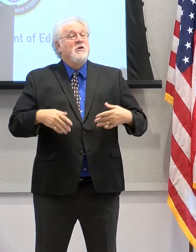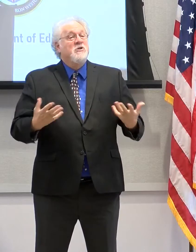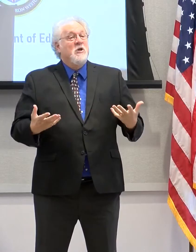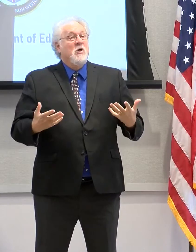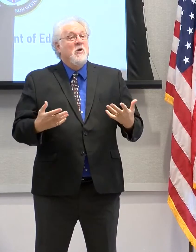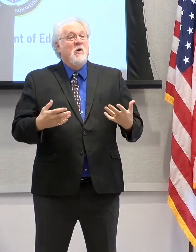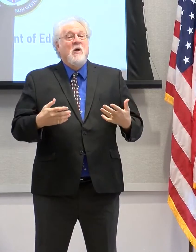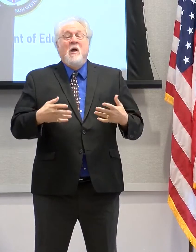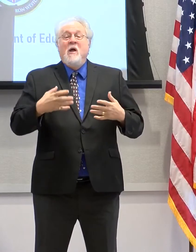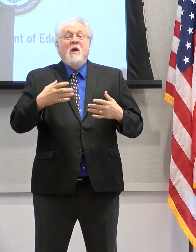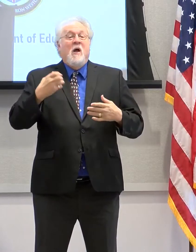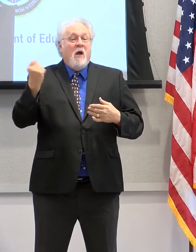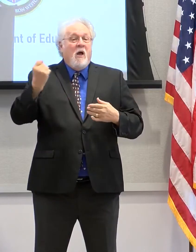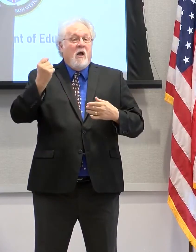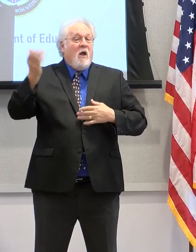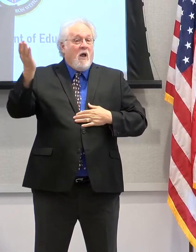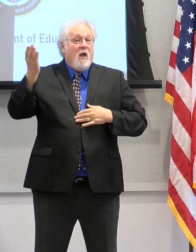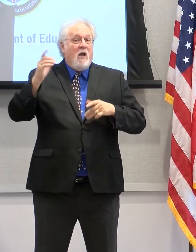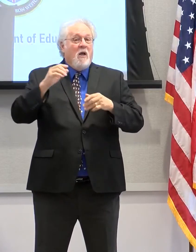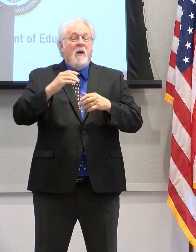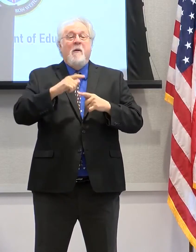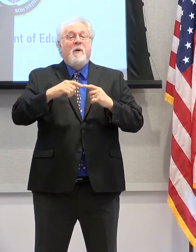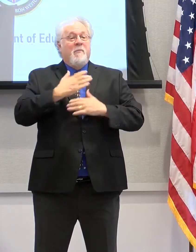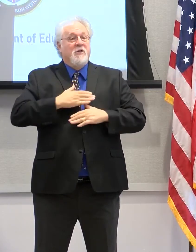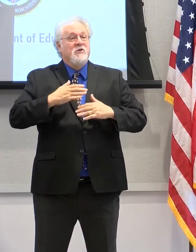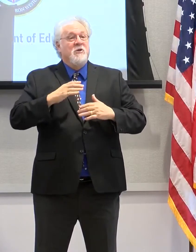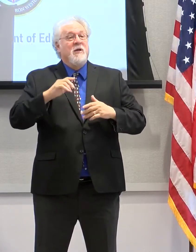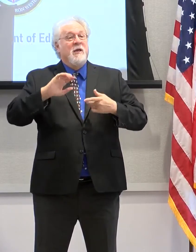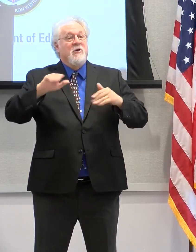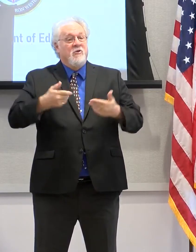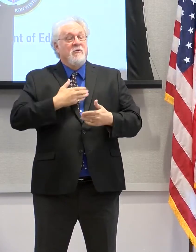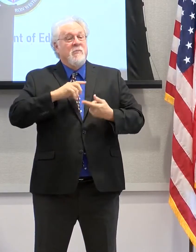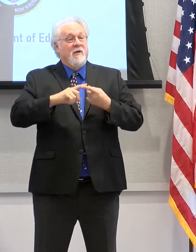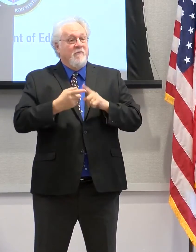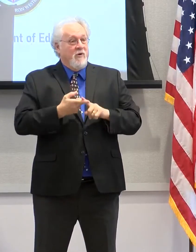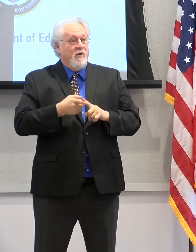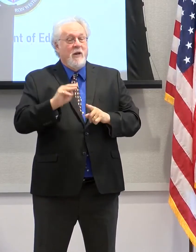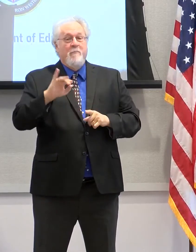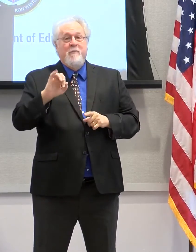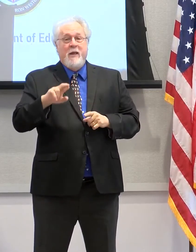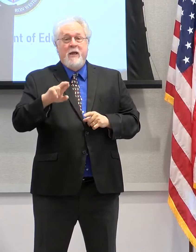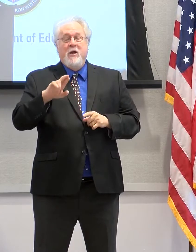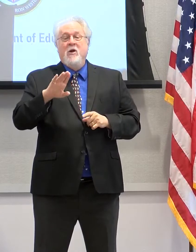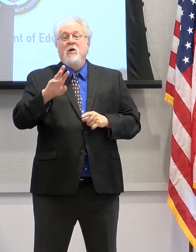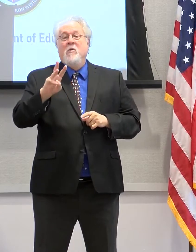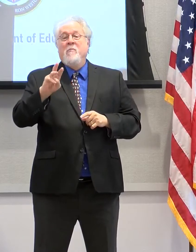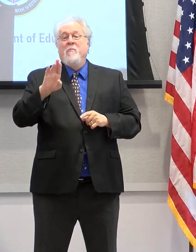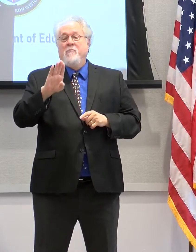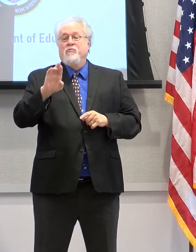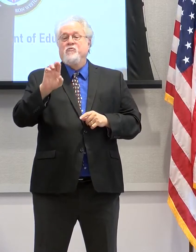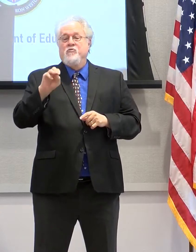I'm not going to hold much time. It's my pleasure to introduce my friend and our mayor, Sharon Weston-Broom.